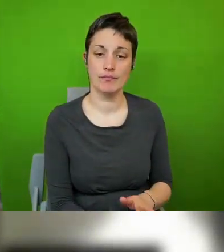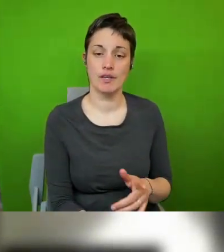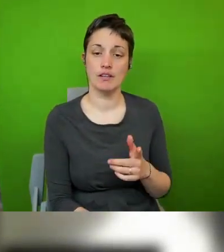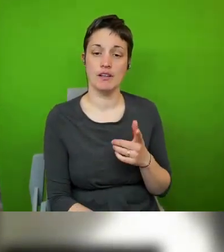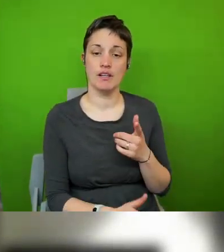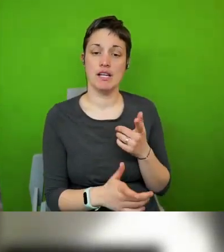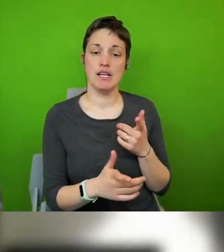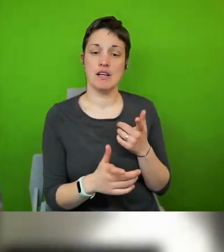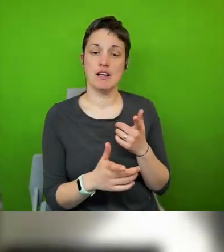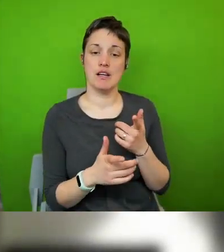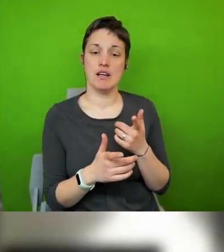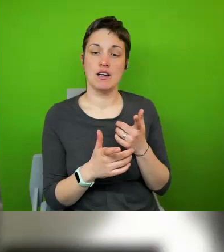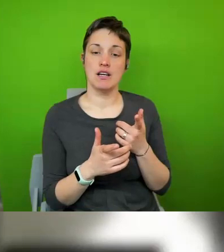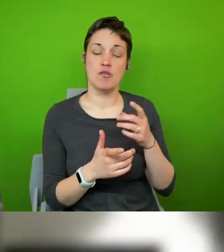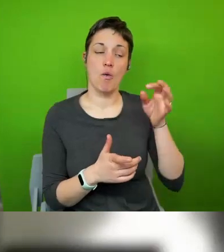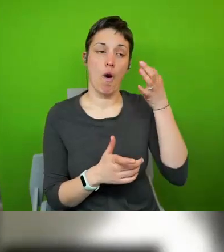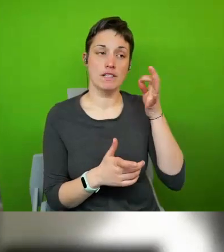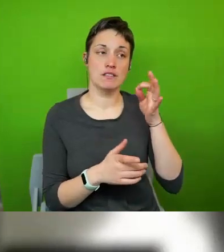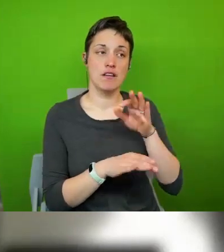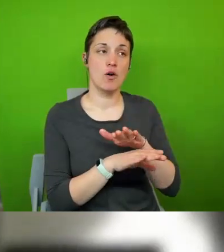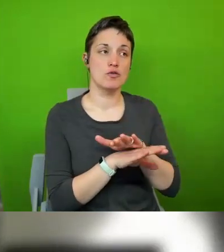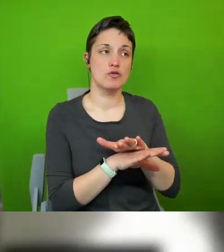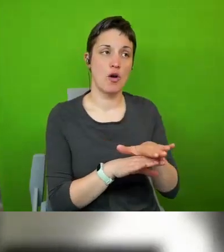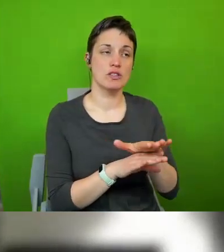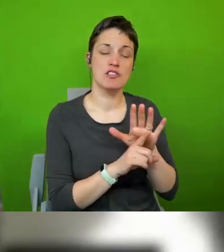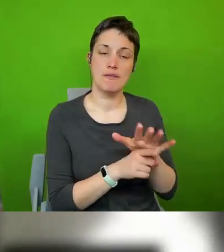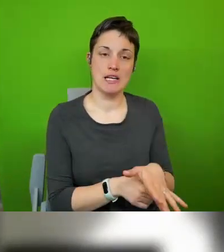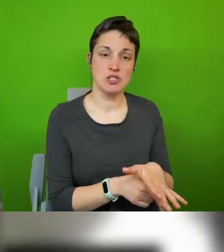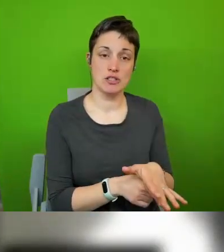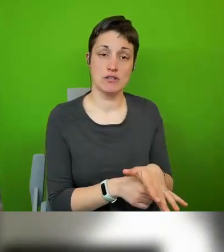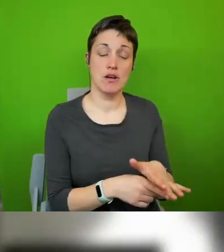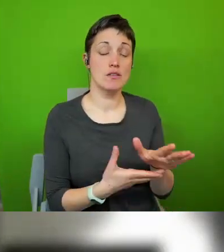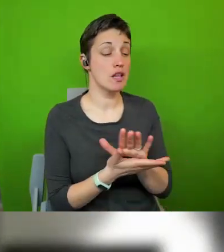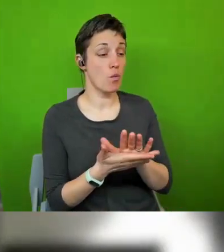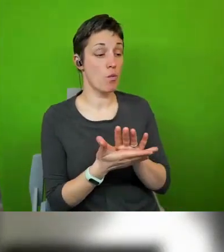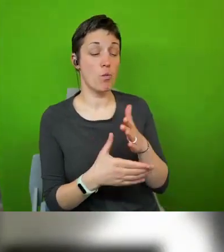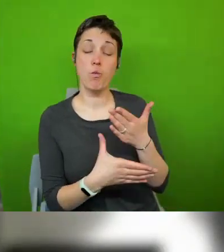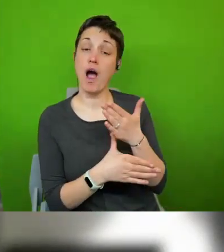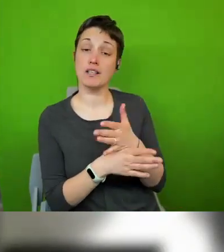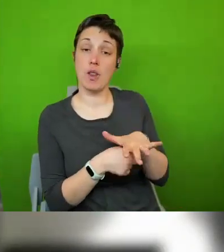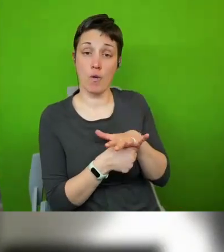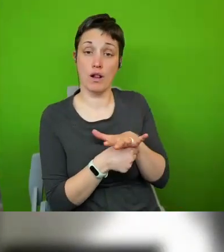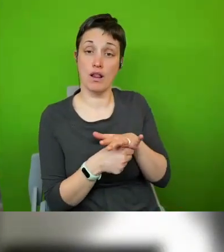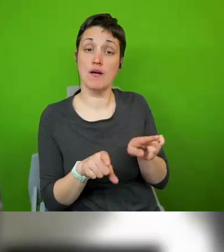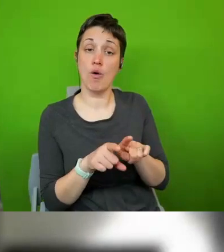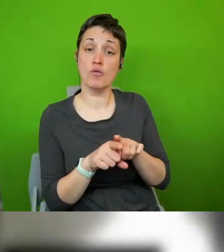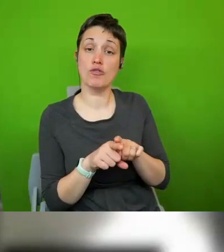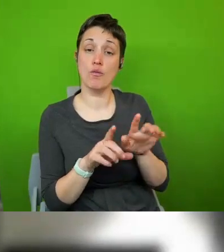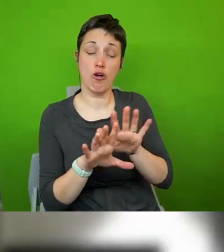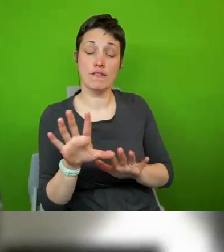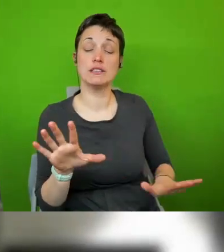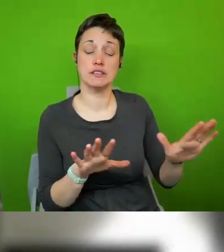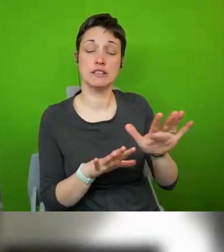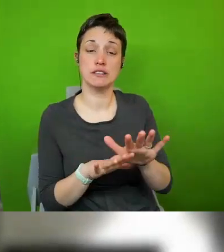um that works both for the for the city but also for the province and that has sort of this this